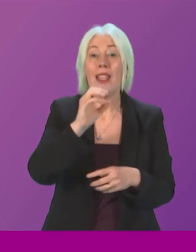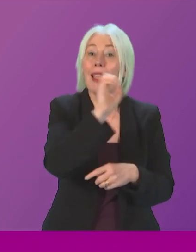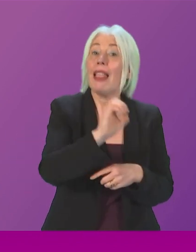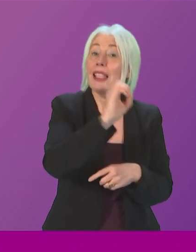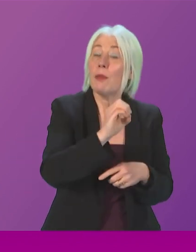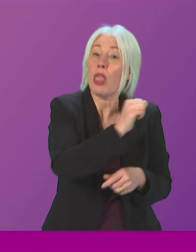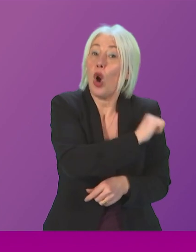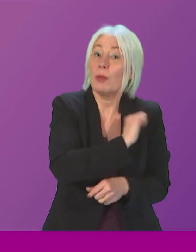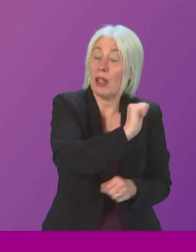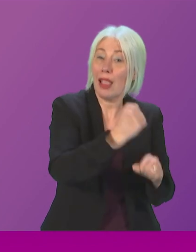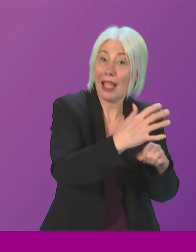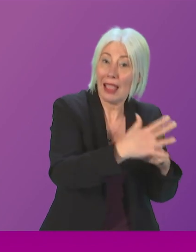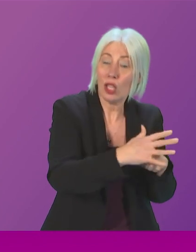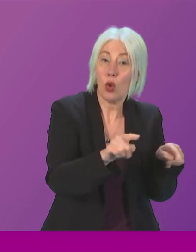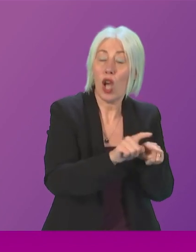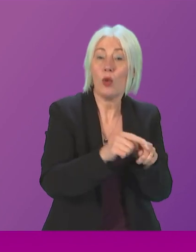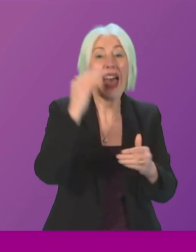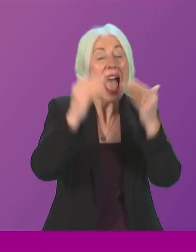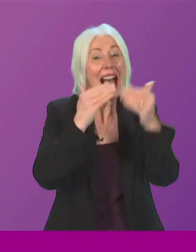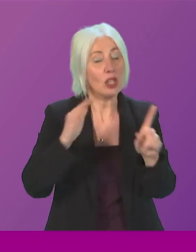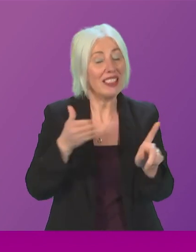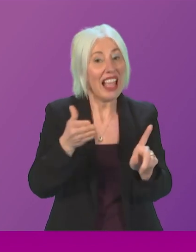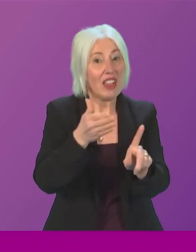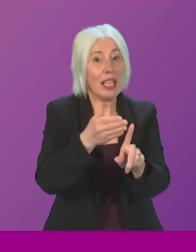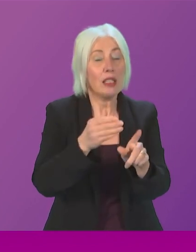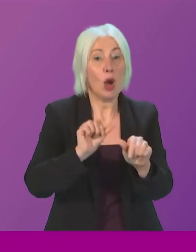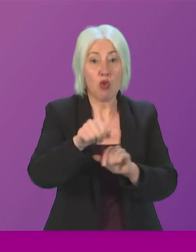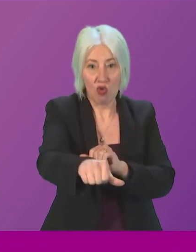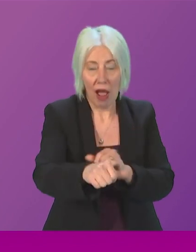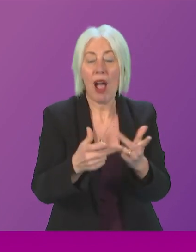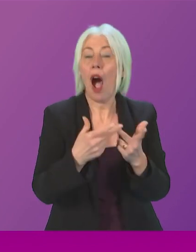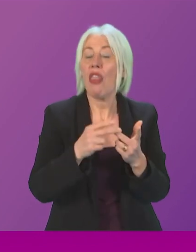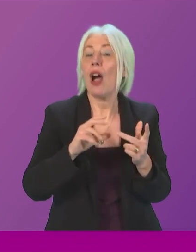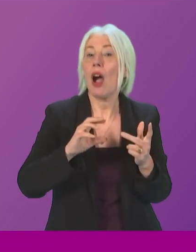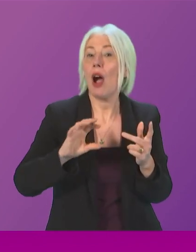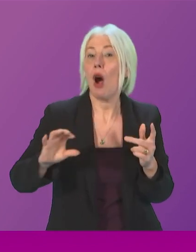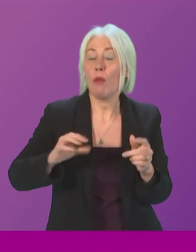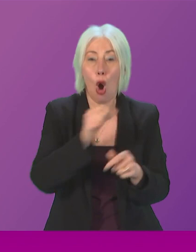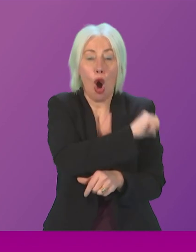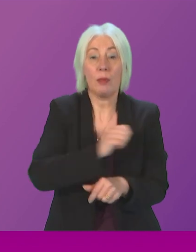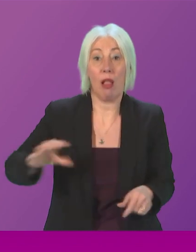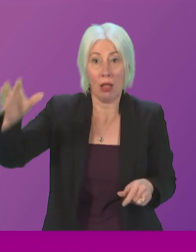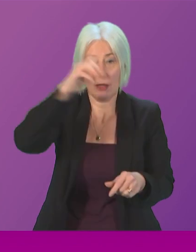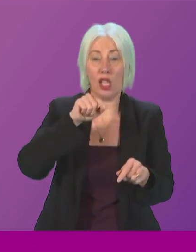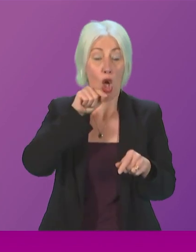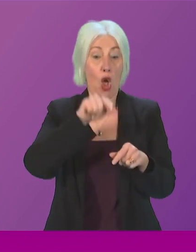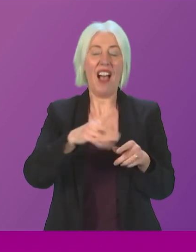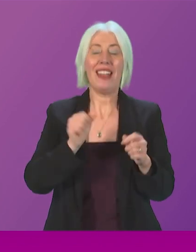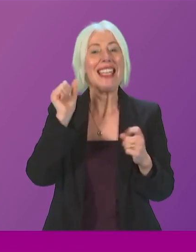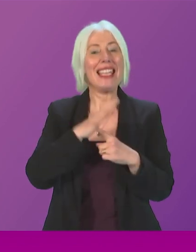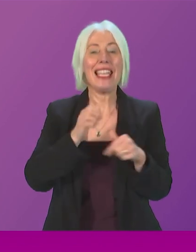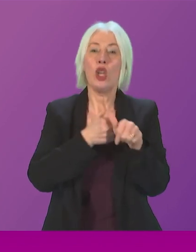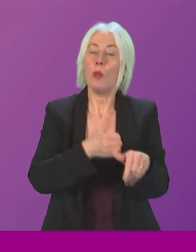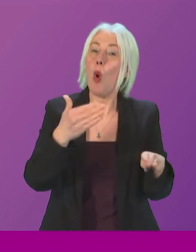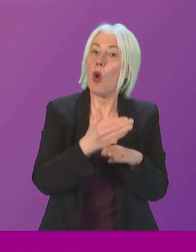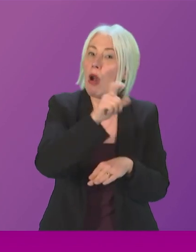Glasgow alongside the adult navigator programme in nine hospitals across Scotland navigators are key support workers who help